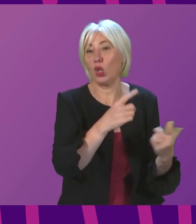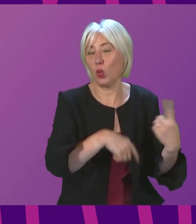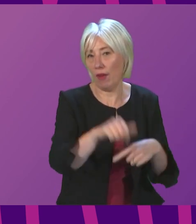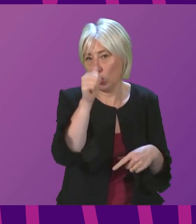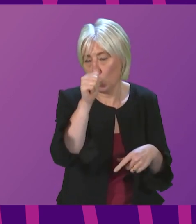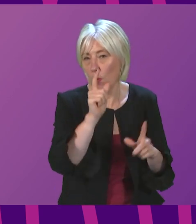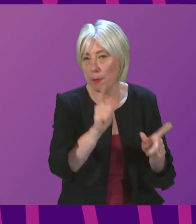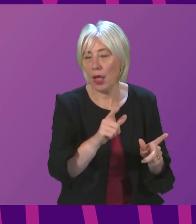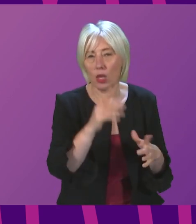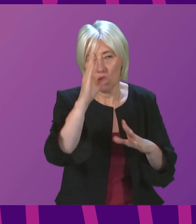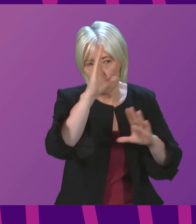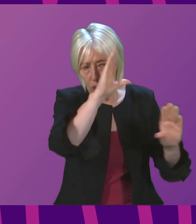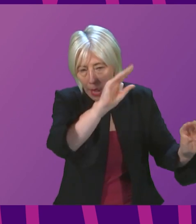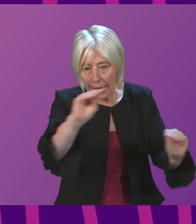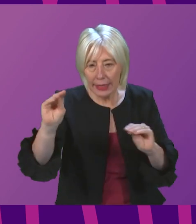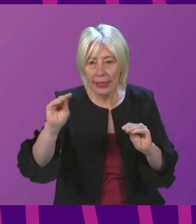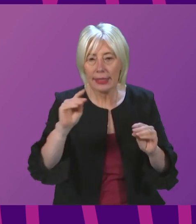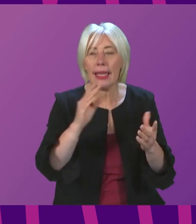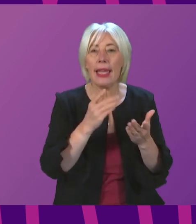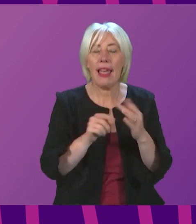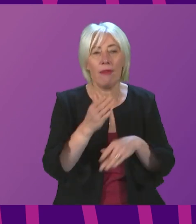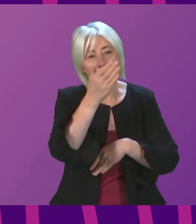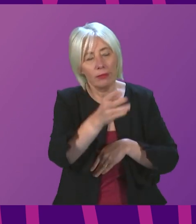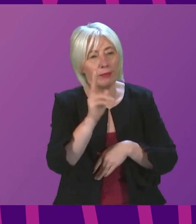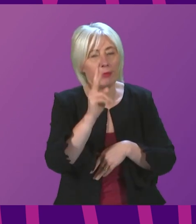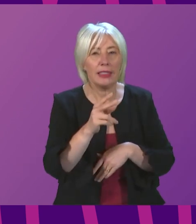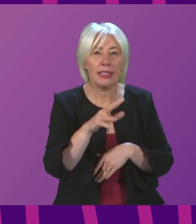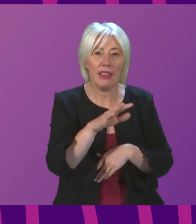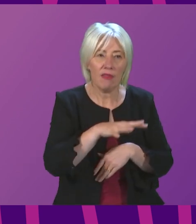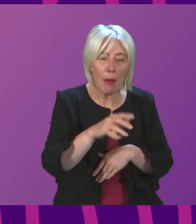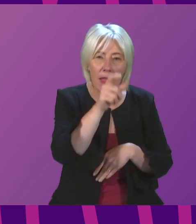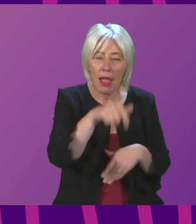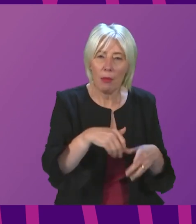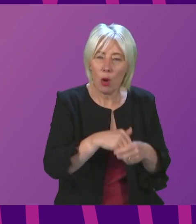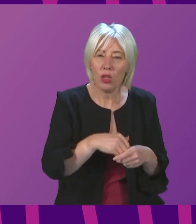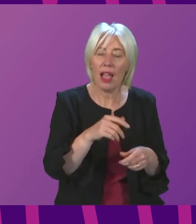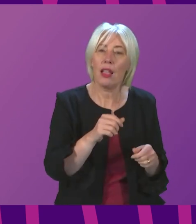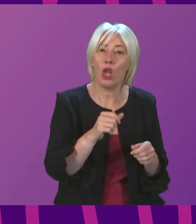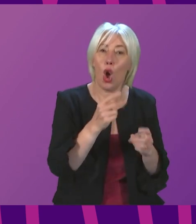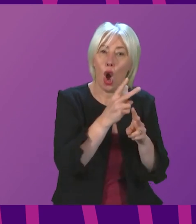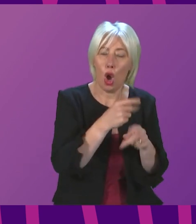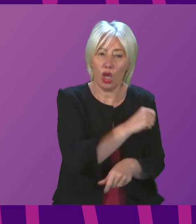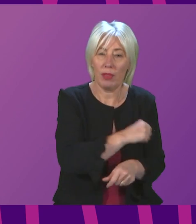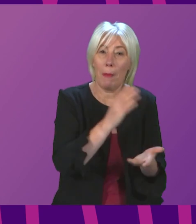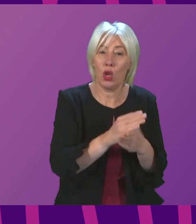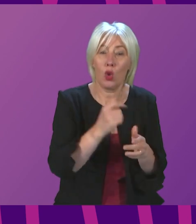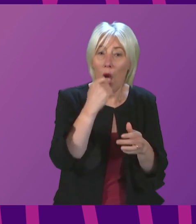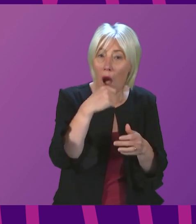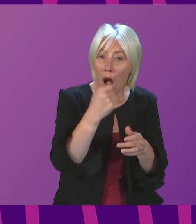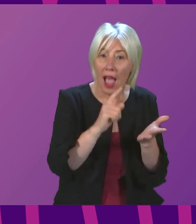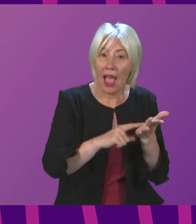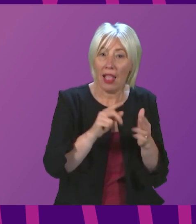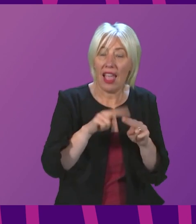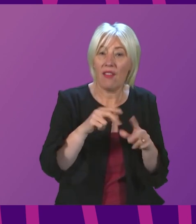so I would take the opportunity to remind everyone who is visiting a loved one in hospital how vital it is to take a lateral flow test ahead of every single visit.